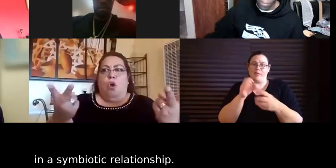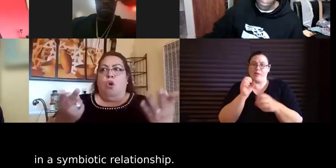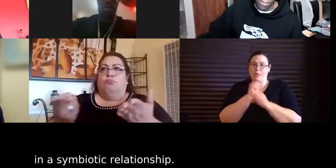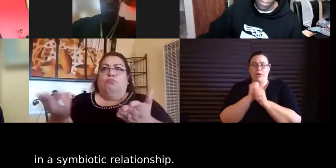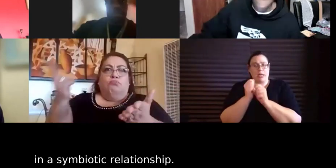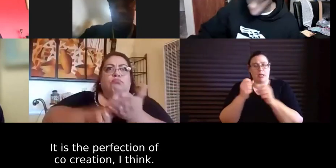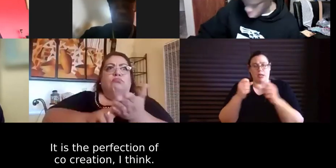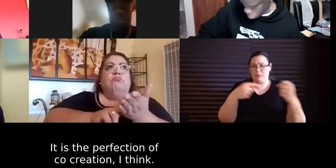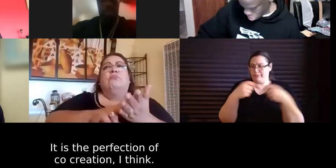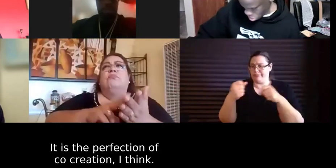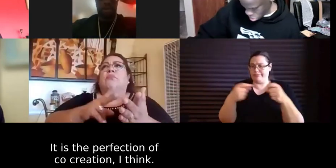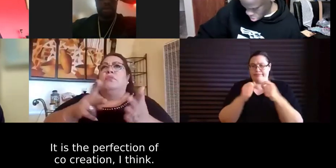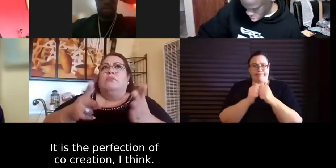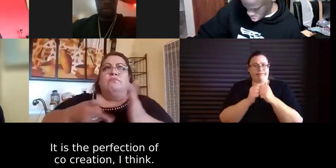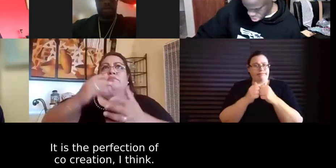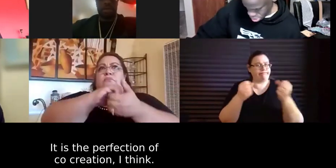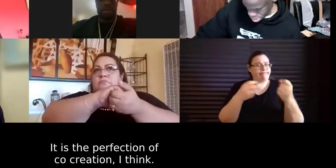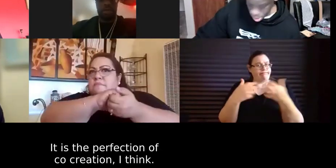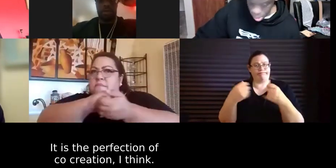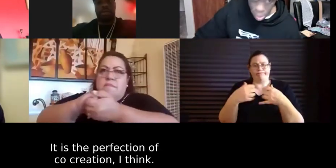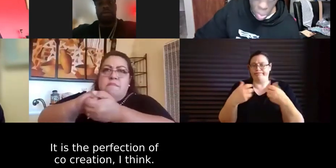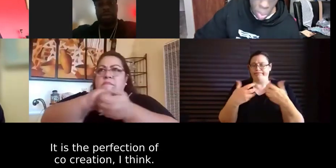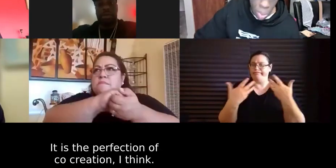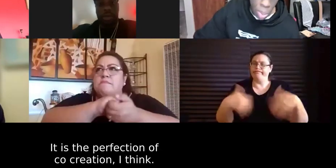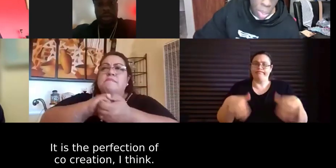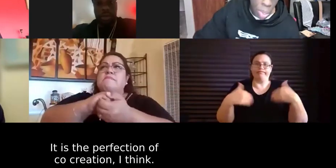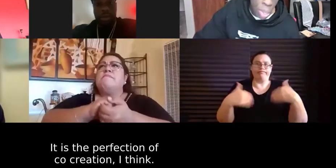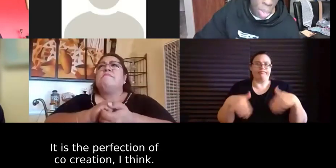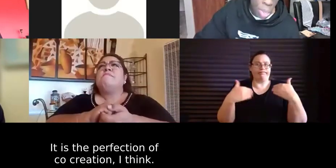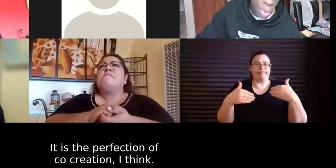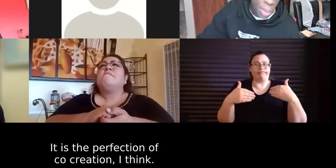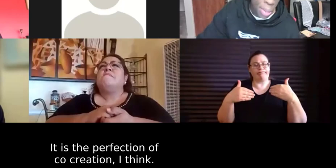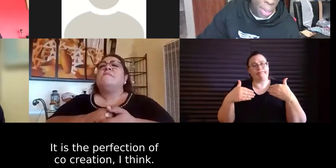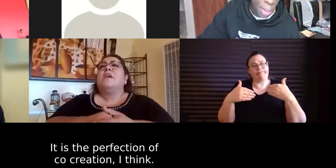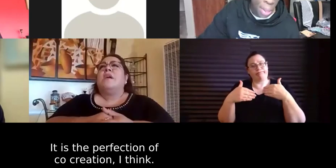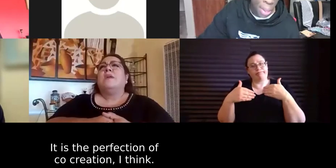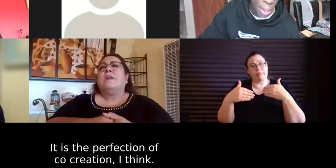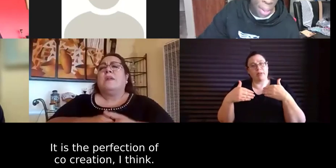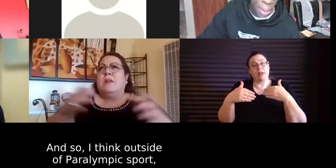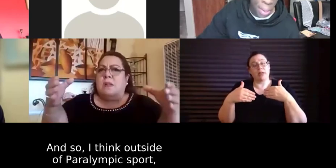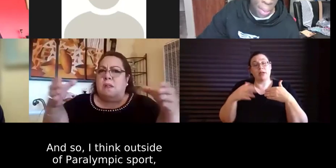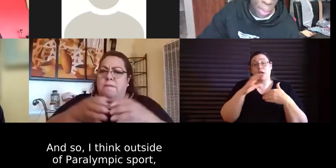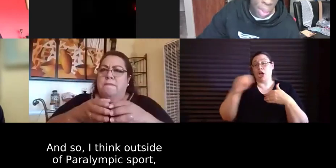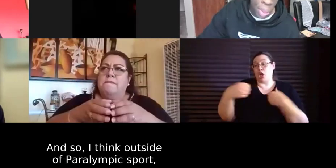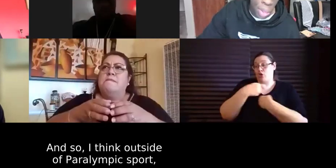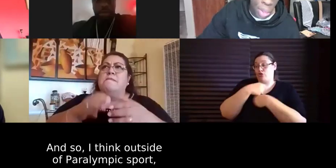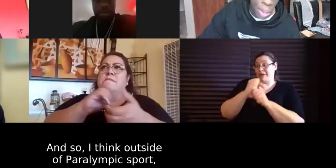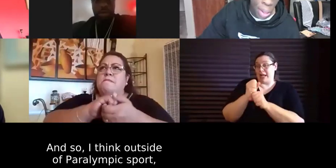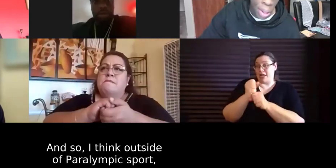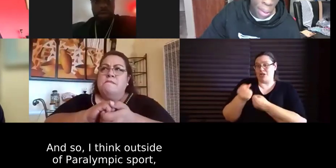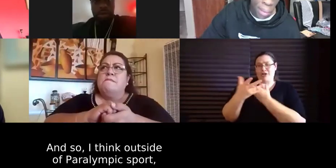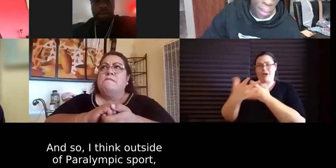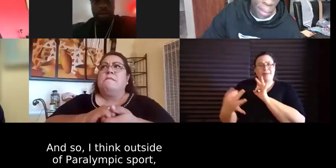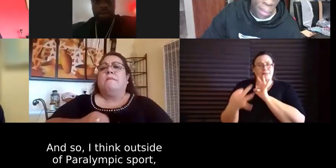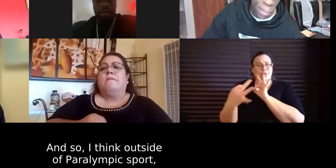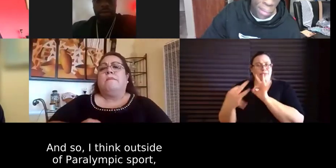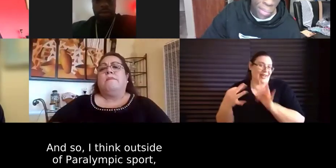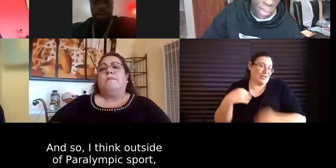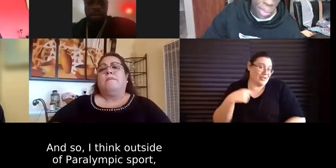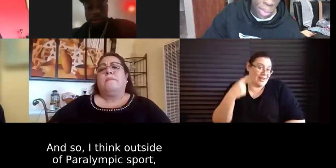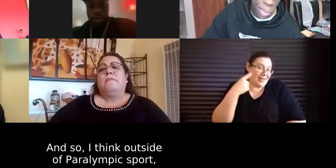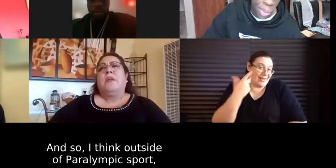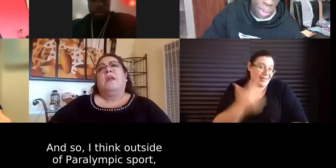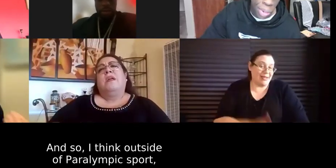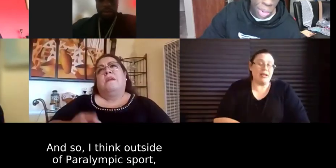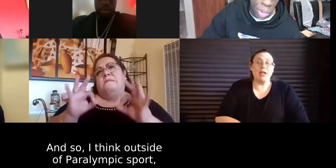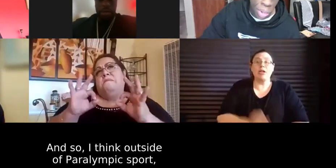relationship uh it's a it's the uh the perfection of co-creation i think and and so i